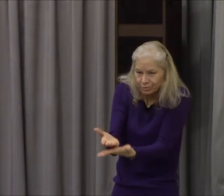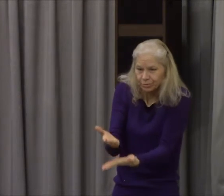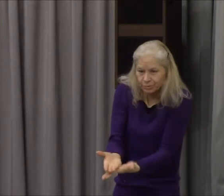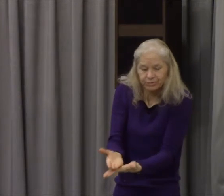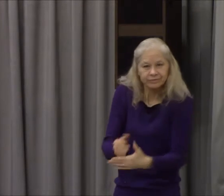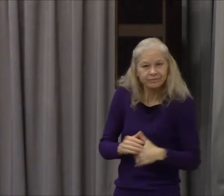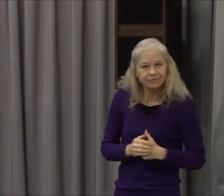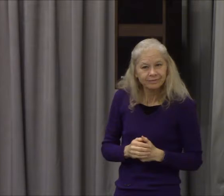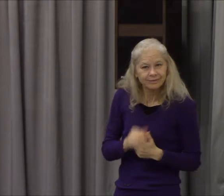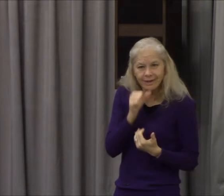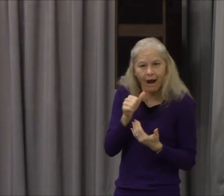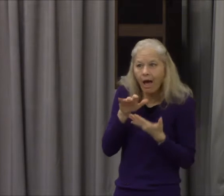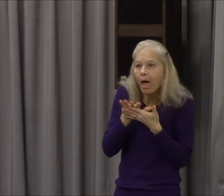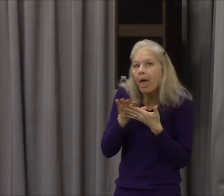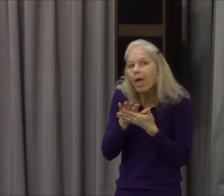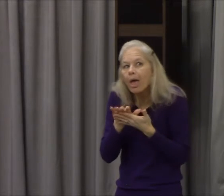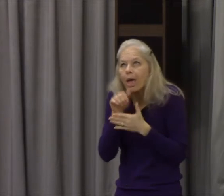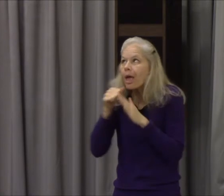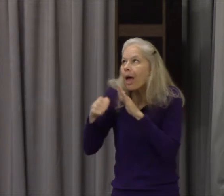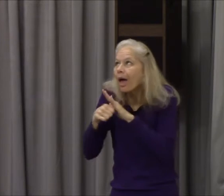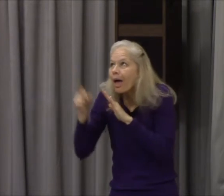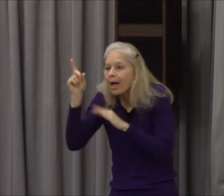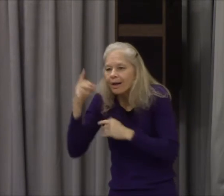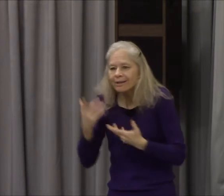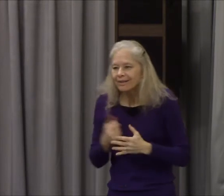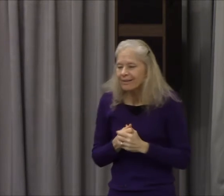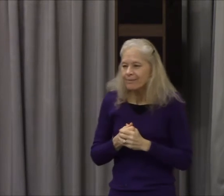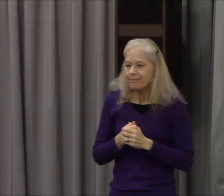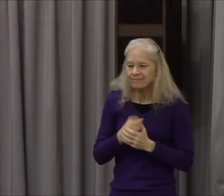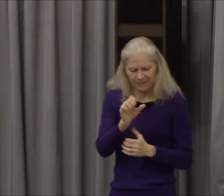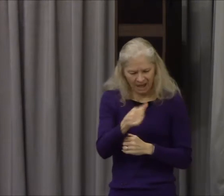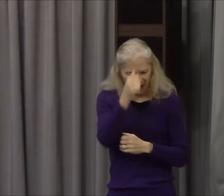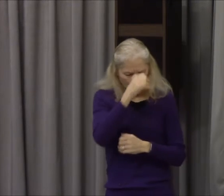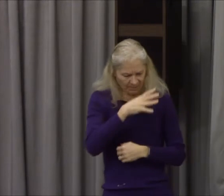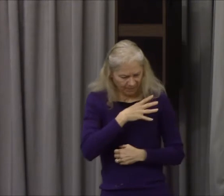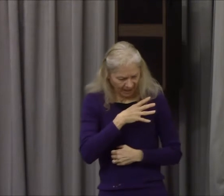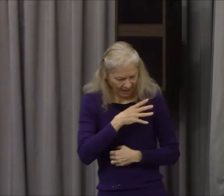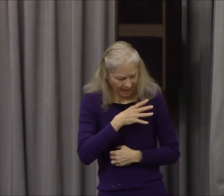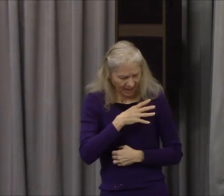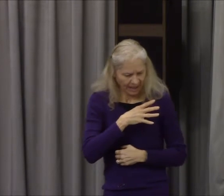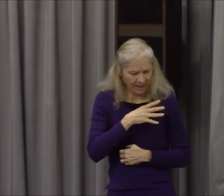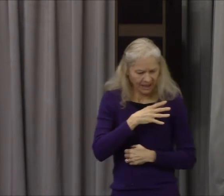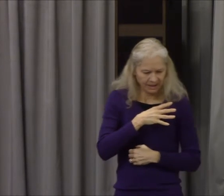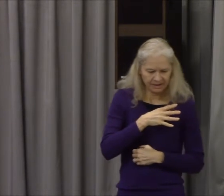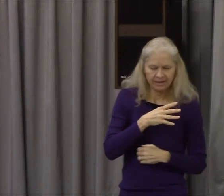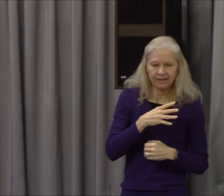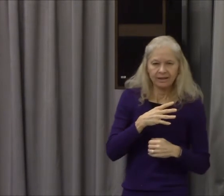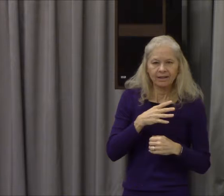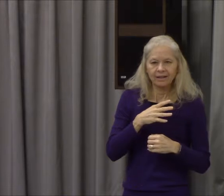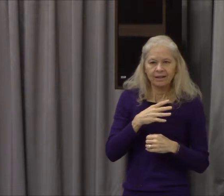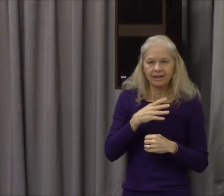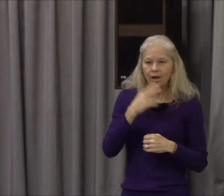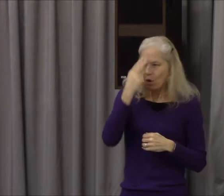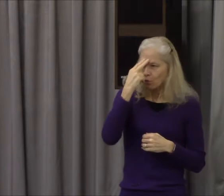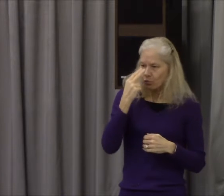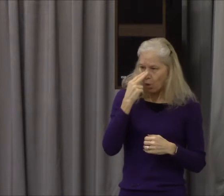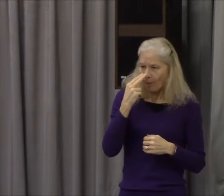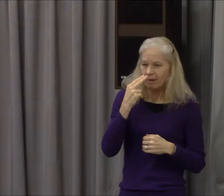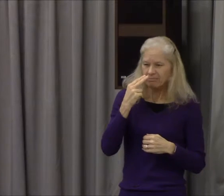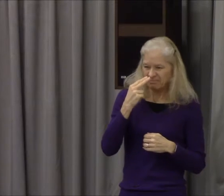Cornelius Tacitus if I'm pronouncing that right AD 55 and 120 as a Roman historian lived